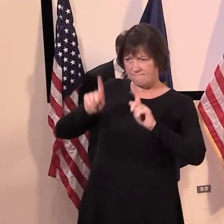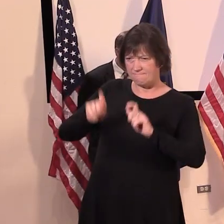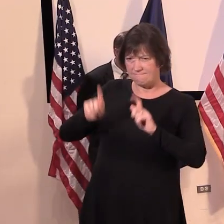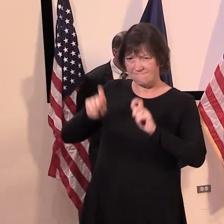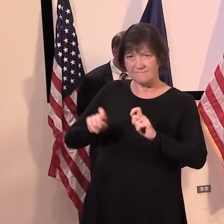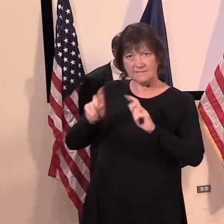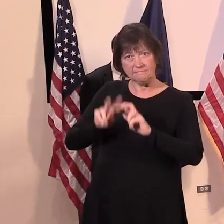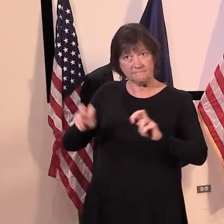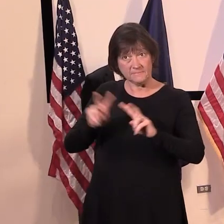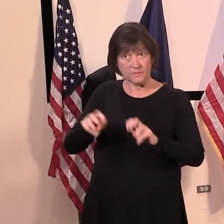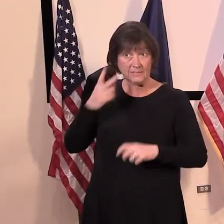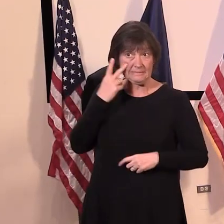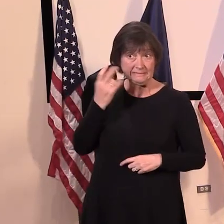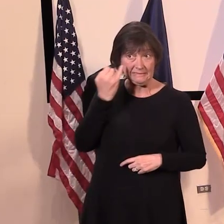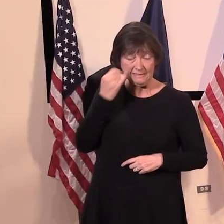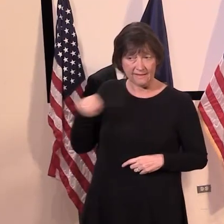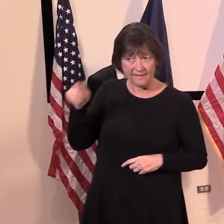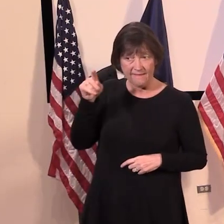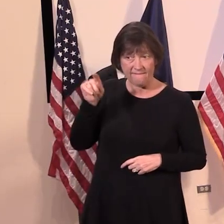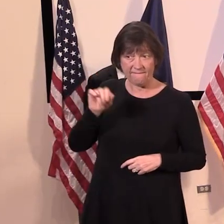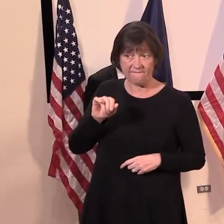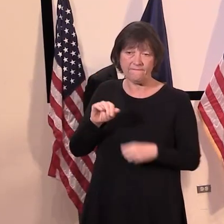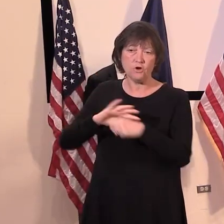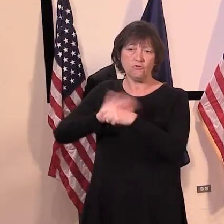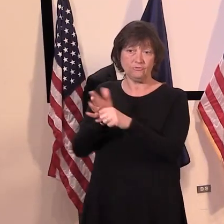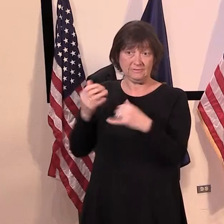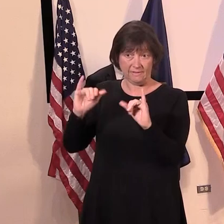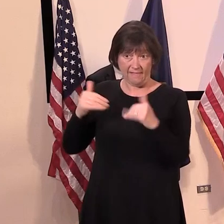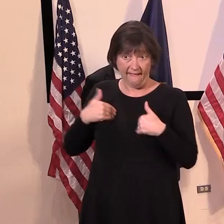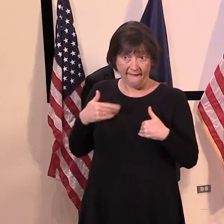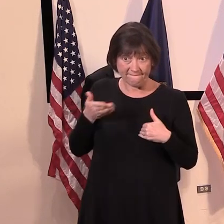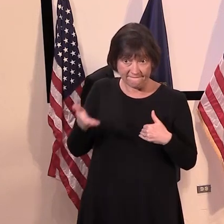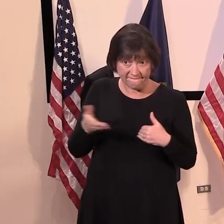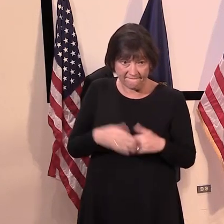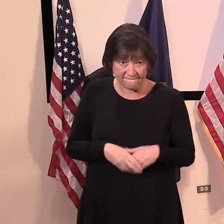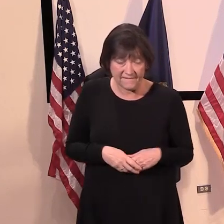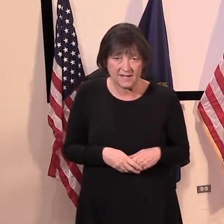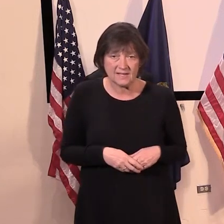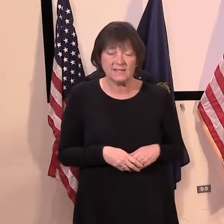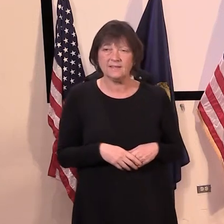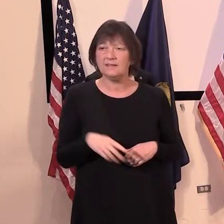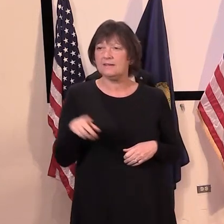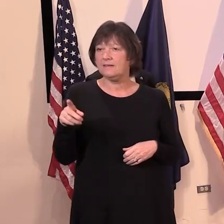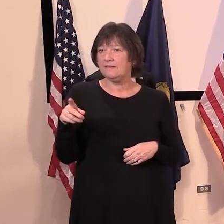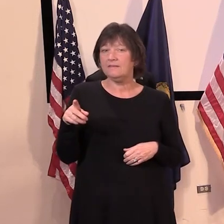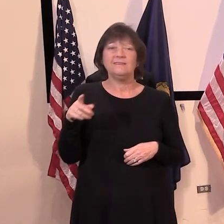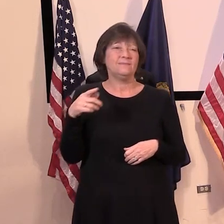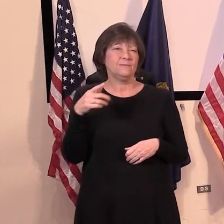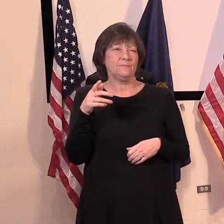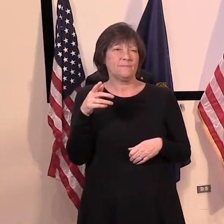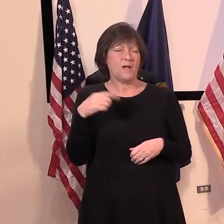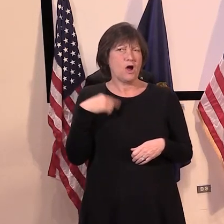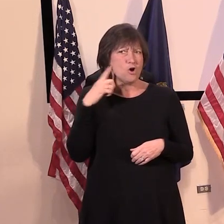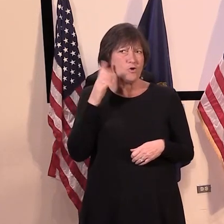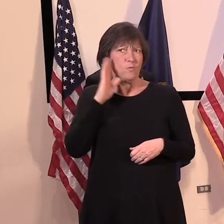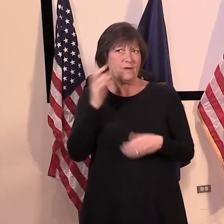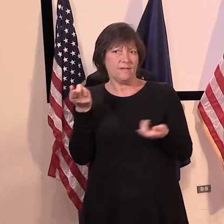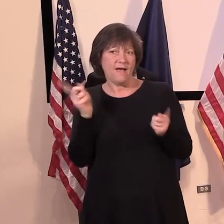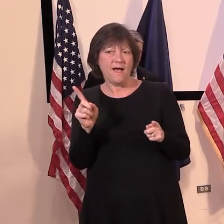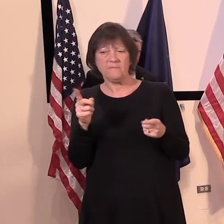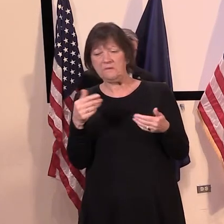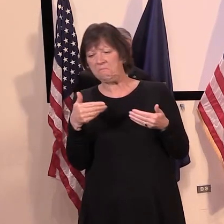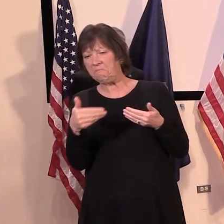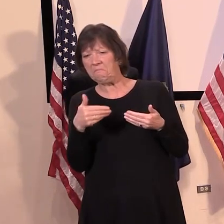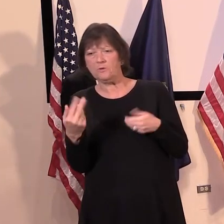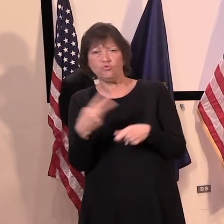uh, to see if in fact the infection is still exist. Um, this was said to have happened is going to happen within the next, uh,